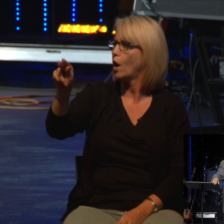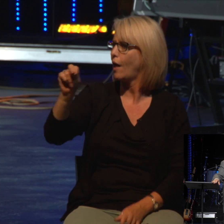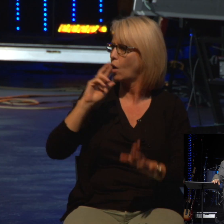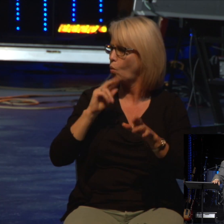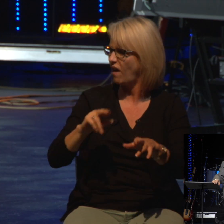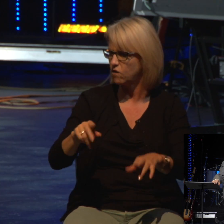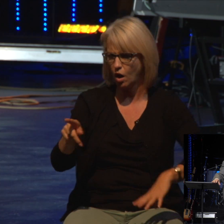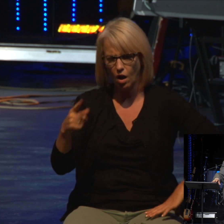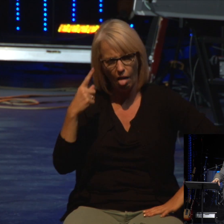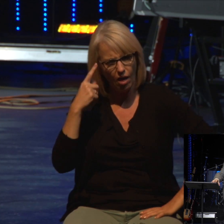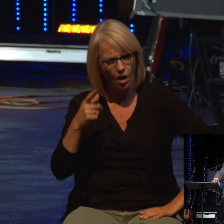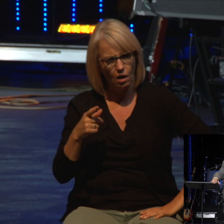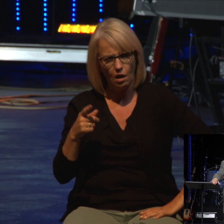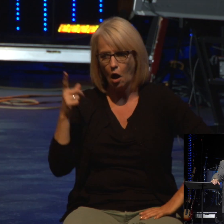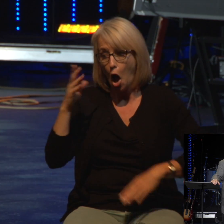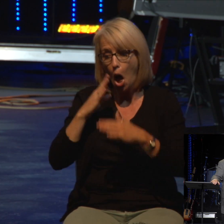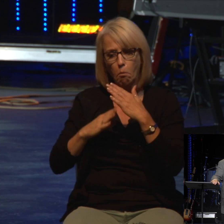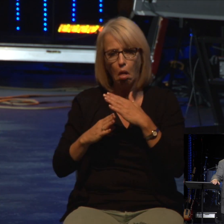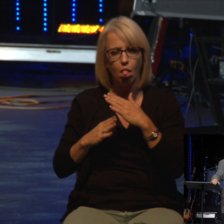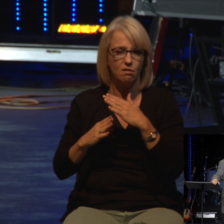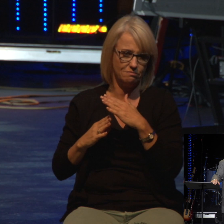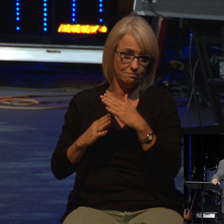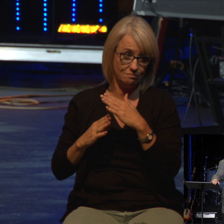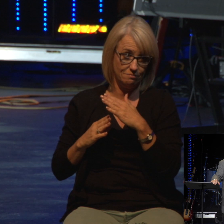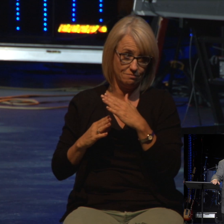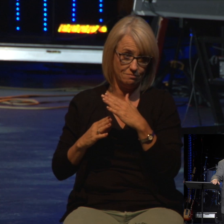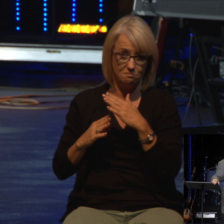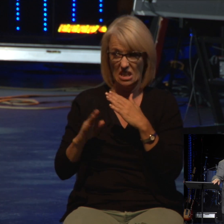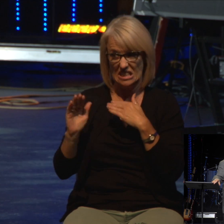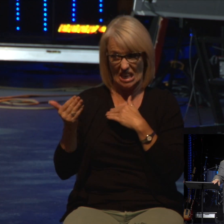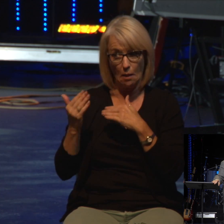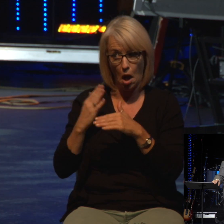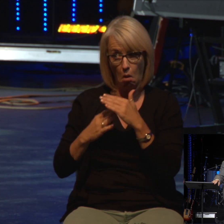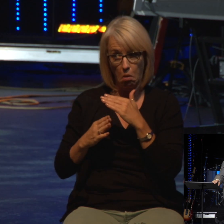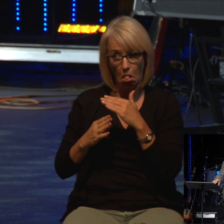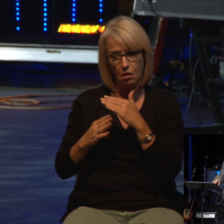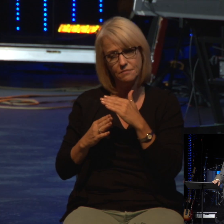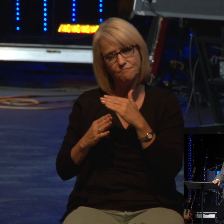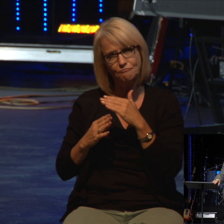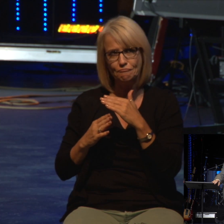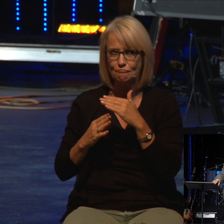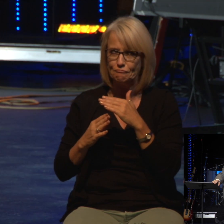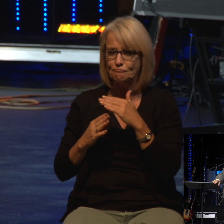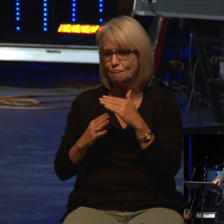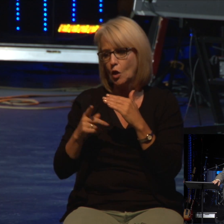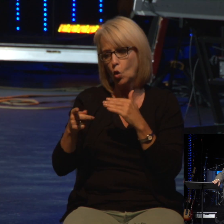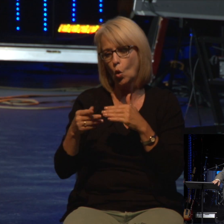seems like a prayer of humility. And that's what it seems like. But you go ahead and read it, and